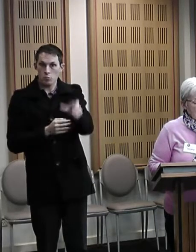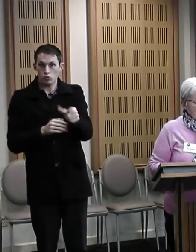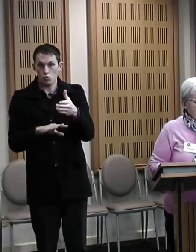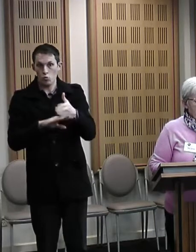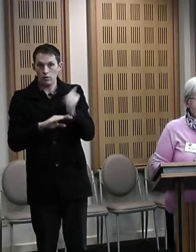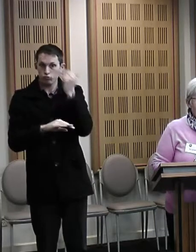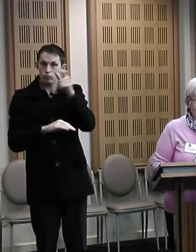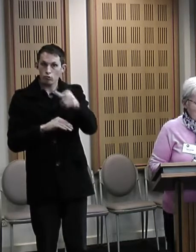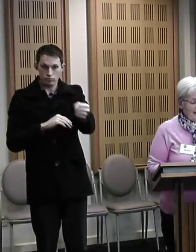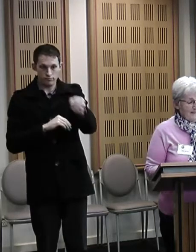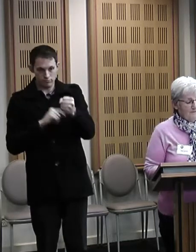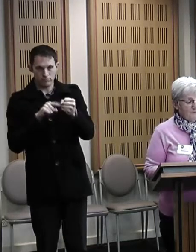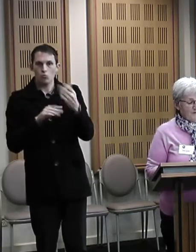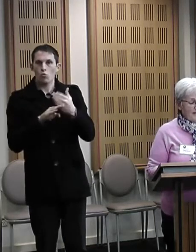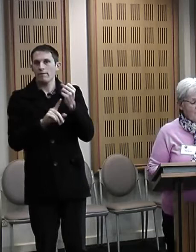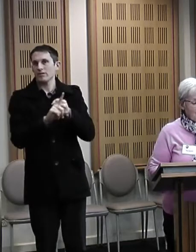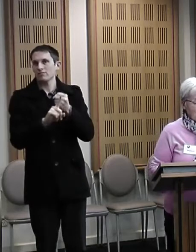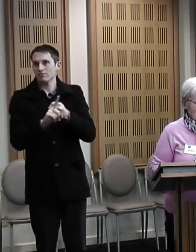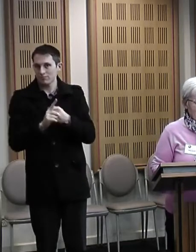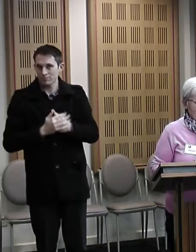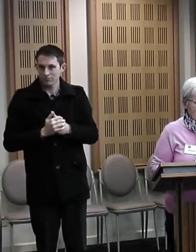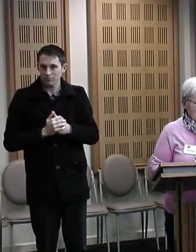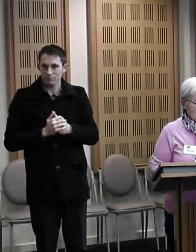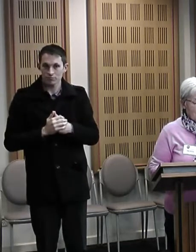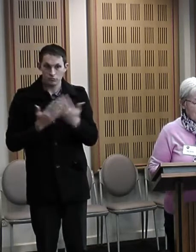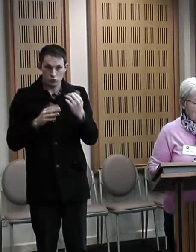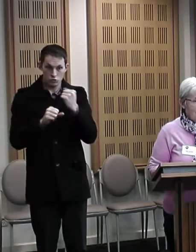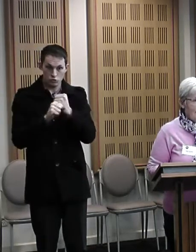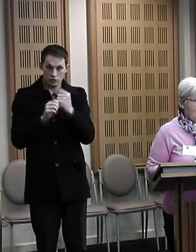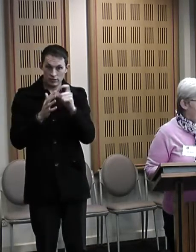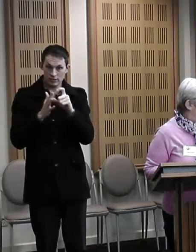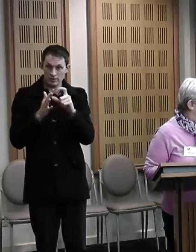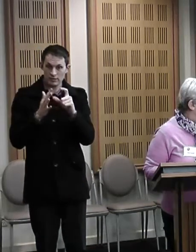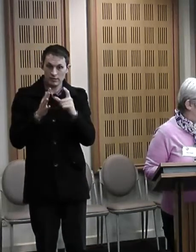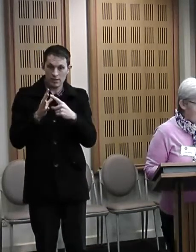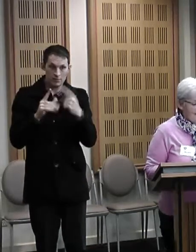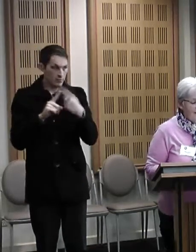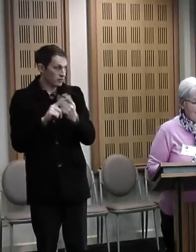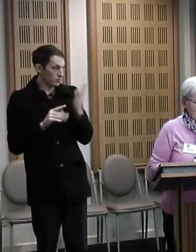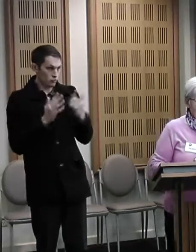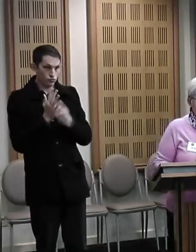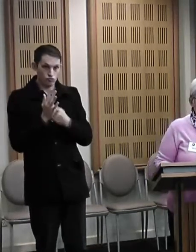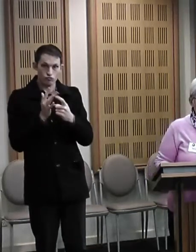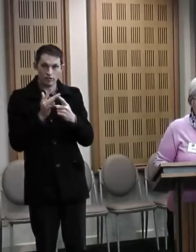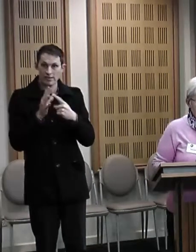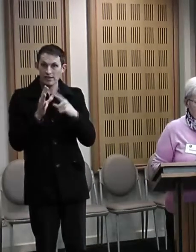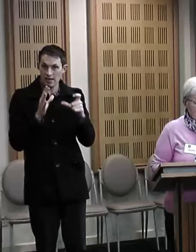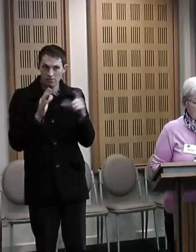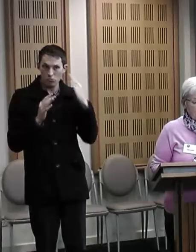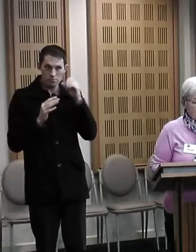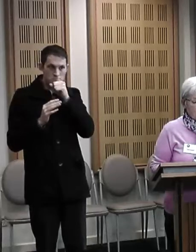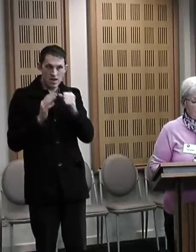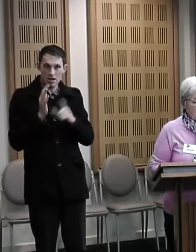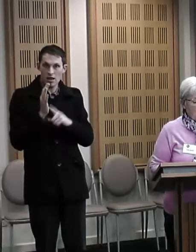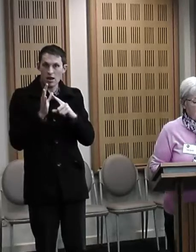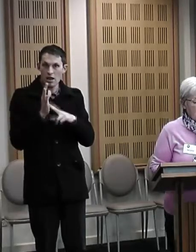So today, after all that, GDA and REAC, and Lance is here from REAC, have been invited